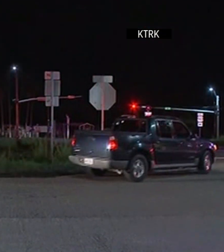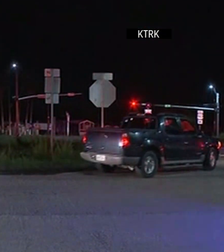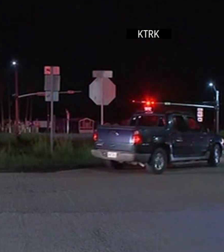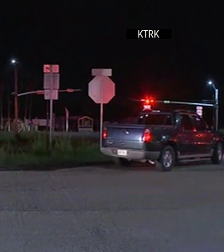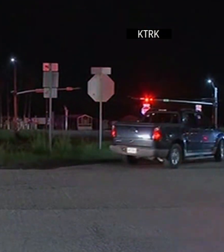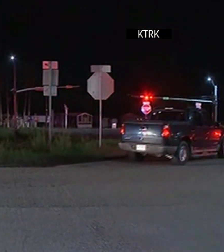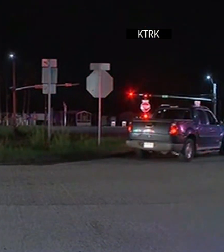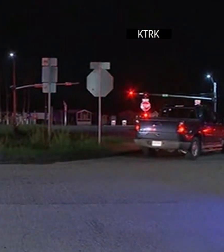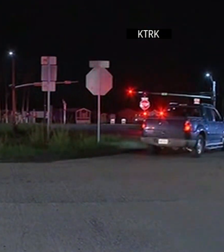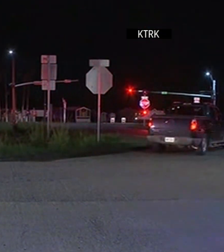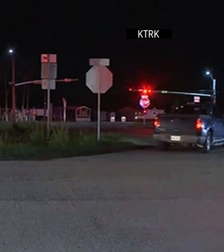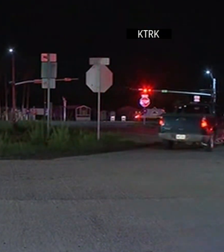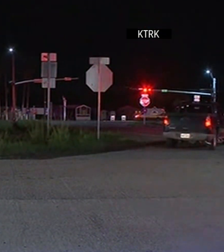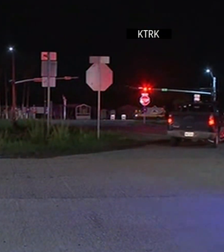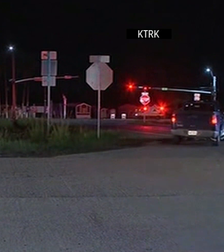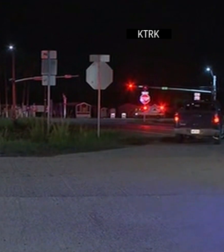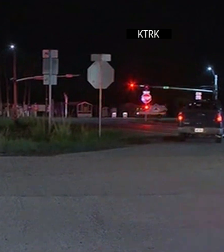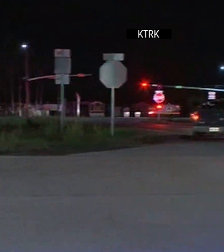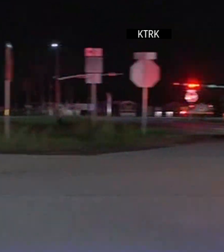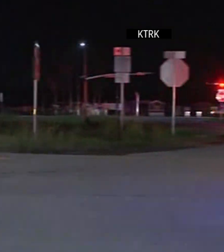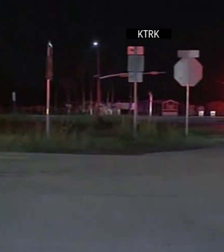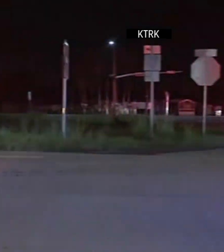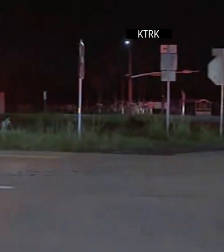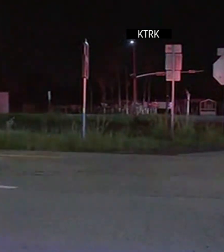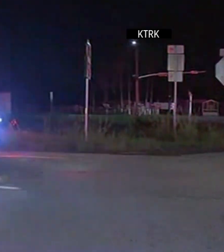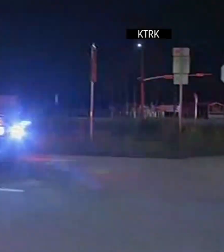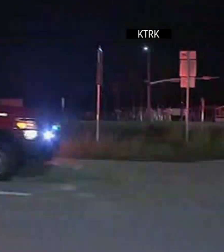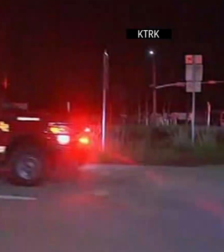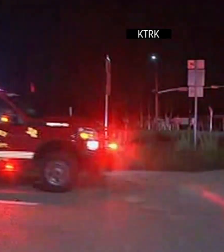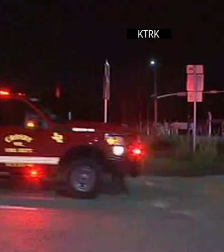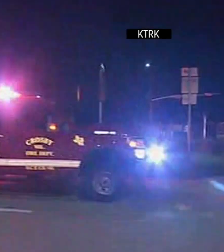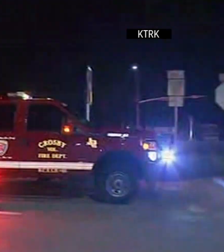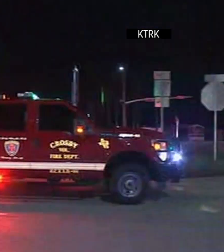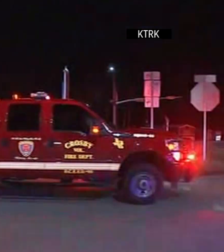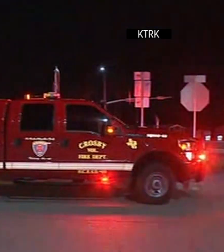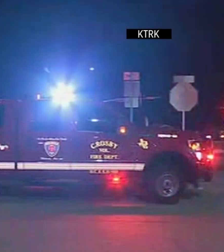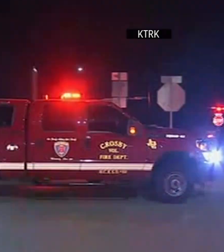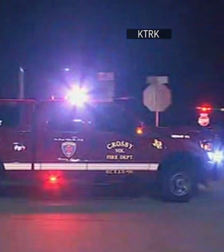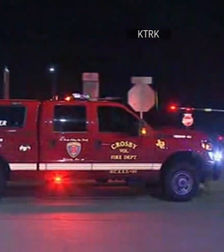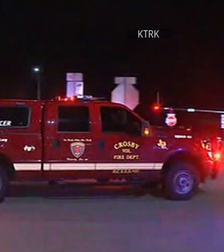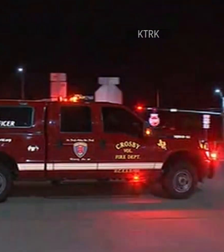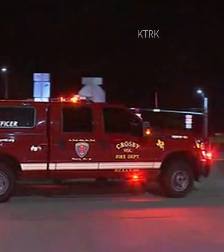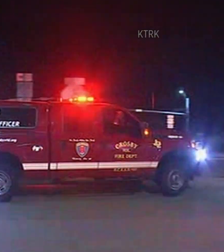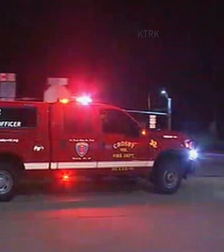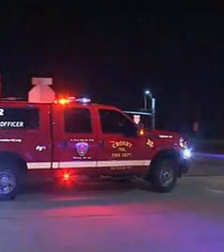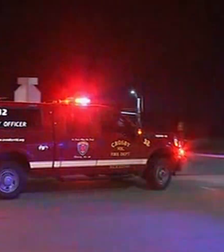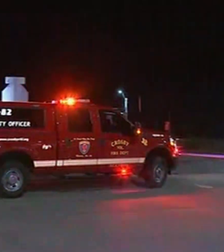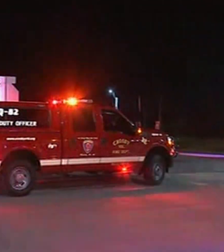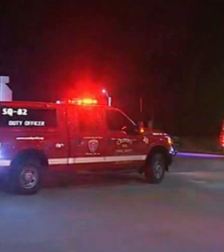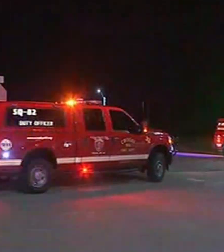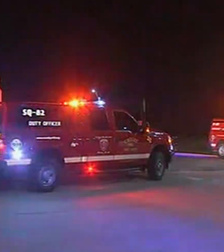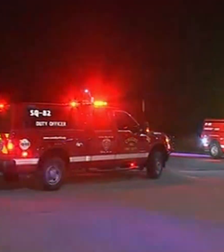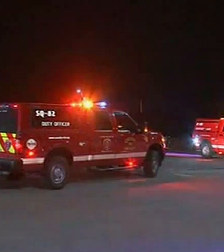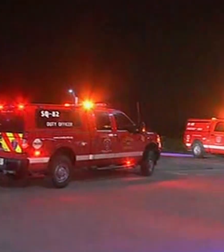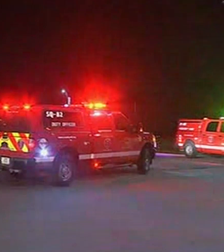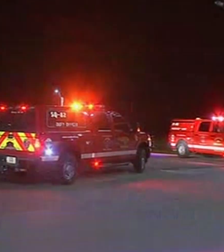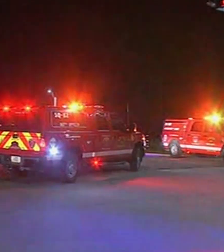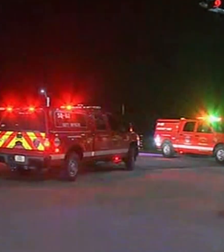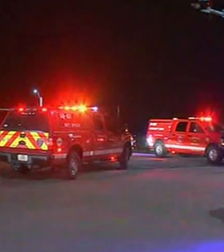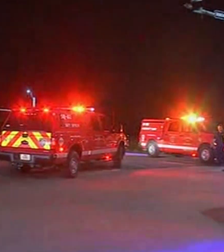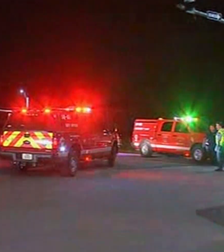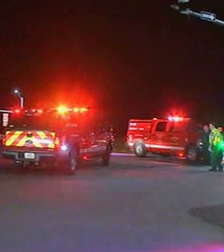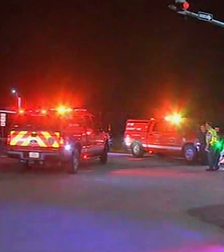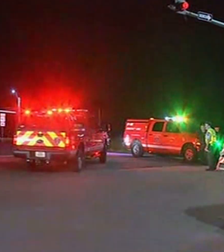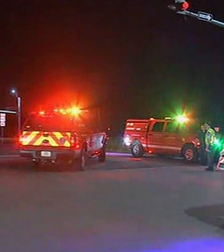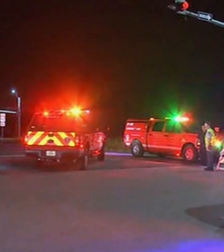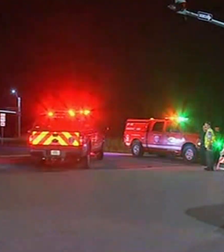of where the chemical plant is was incredibly proactive in issuing the evacuation warning order. We feel pretty certain that we got, you